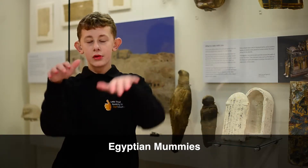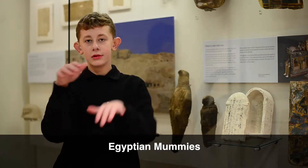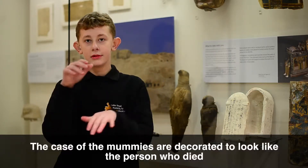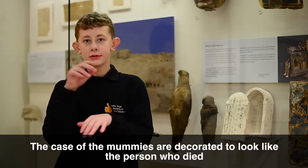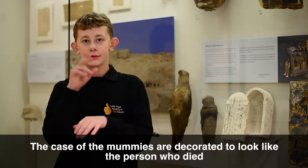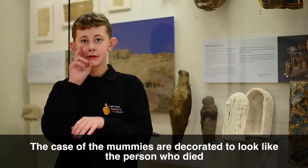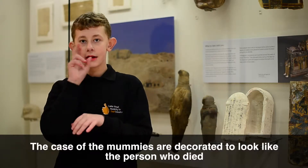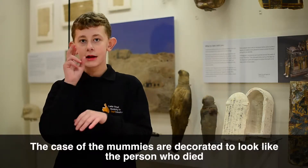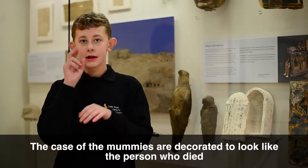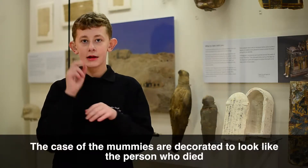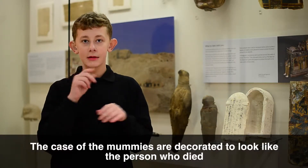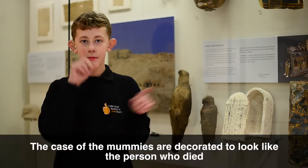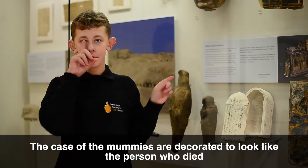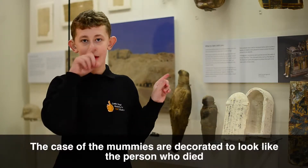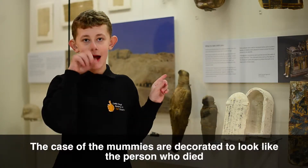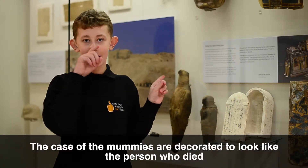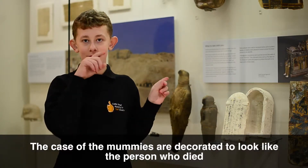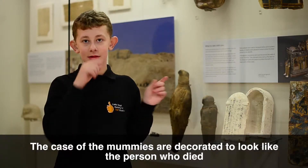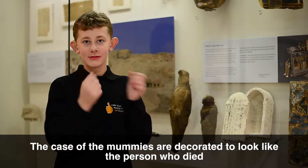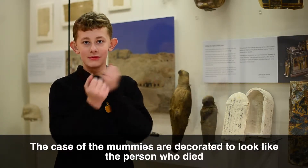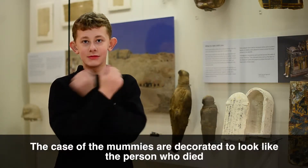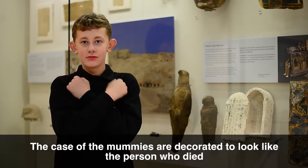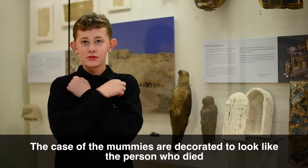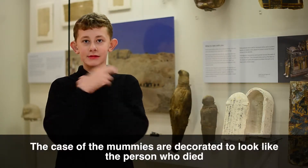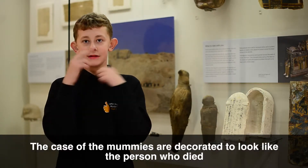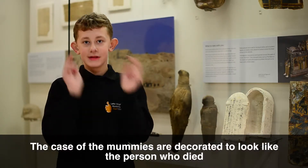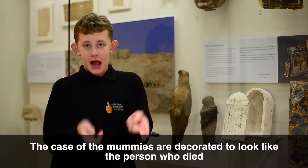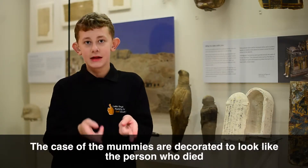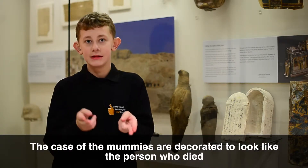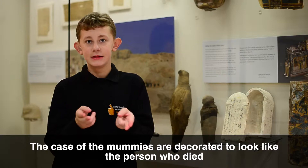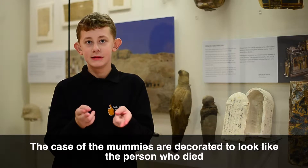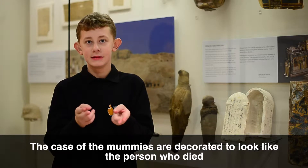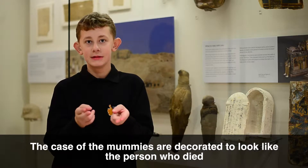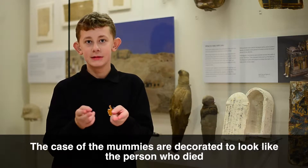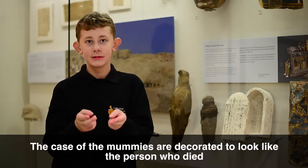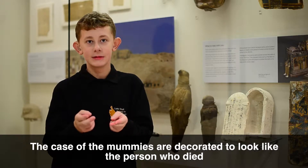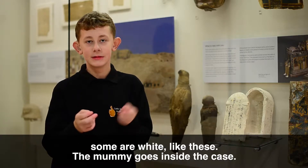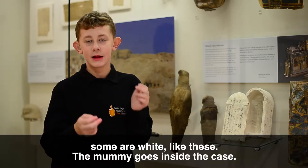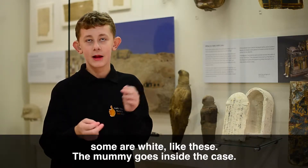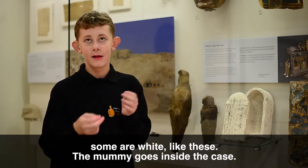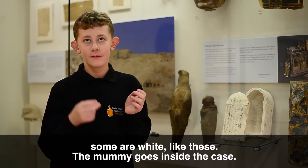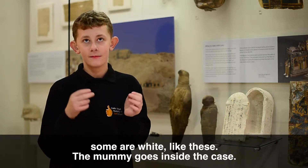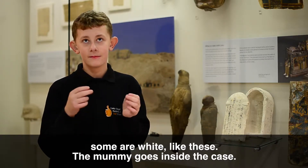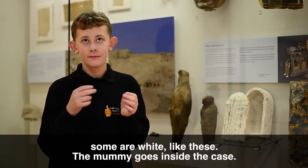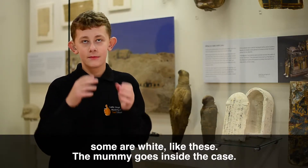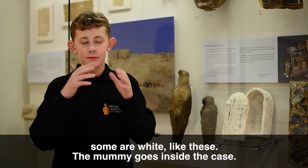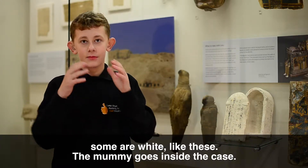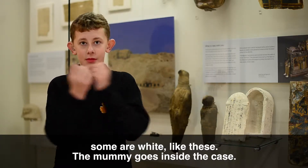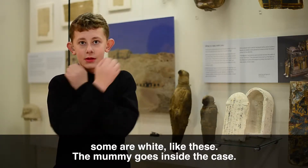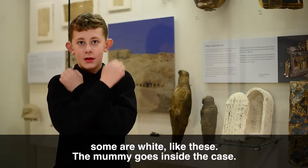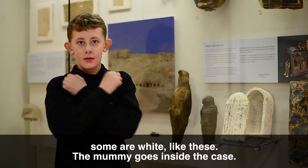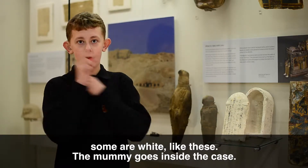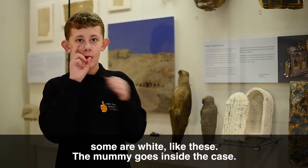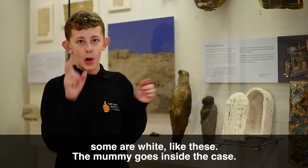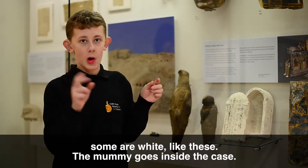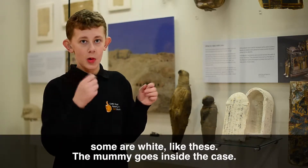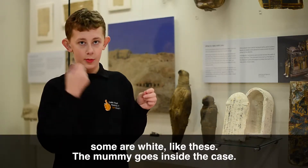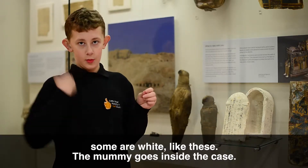The case of the mummies are decorated to look like the person who died. Some are white like these. The mummy